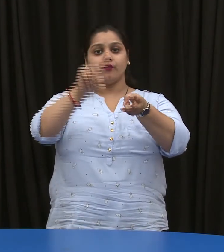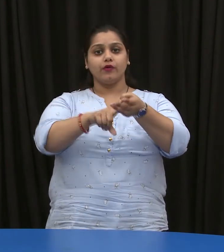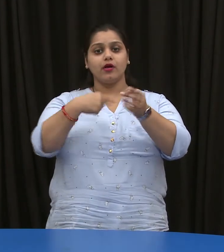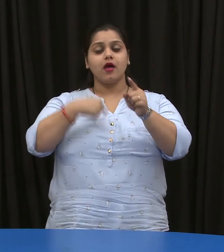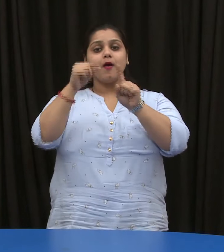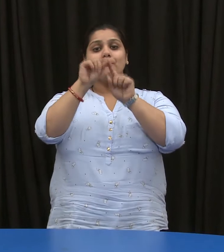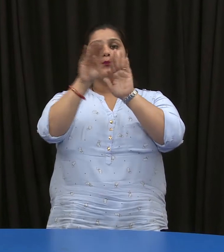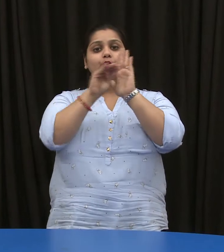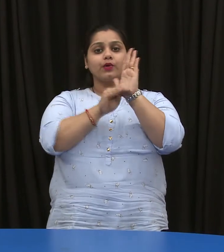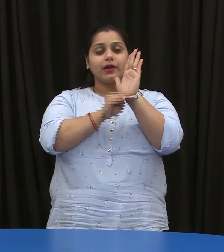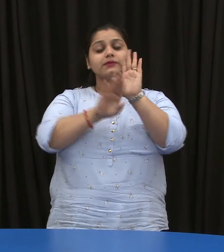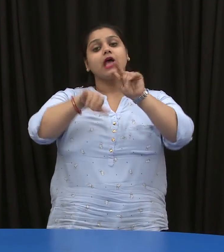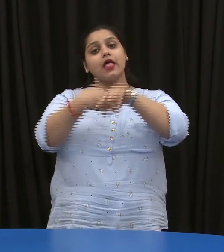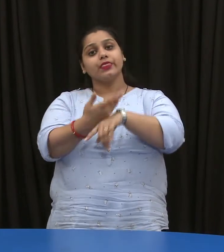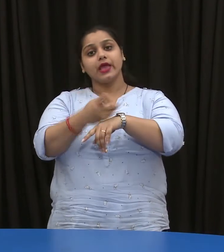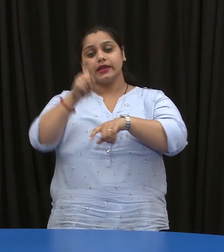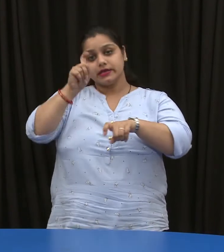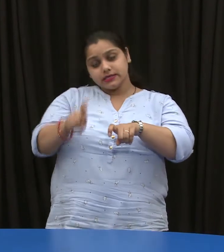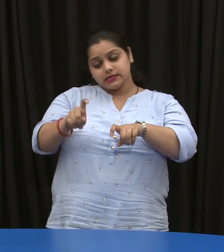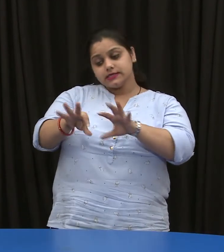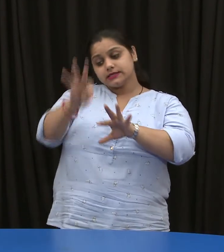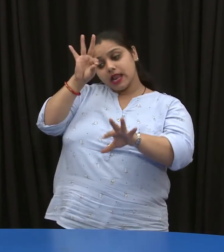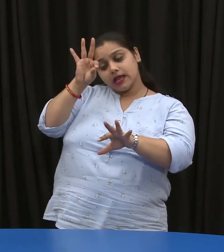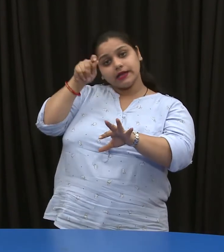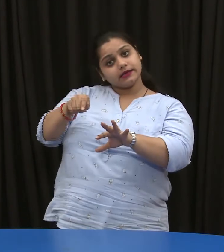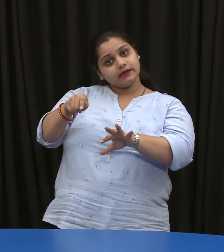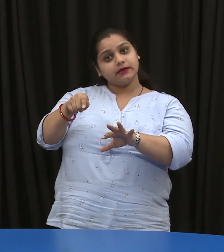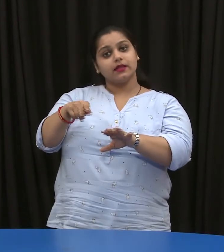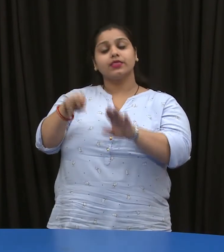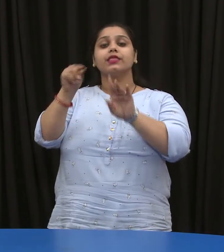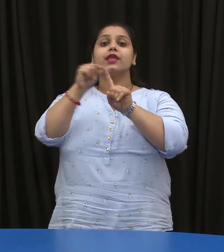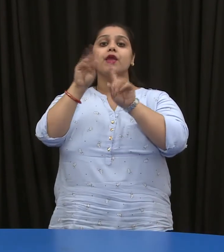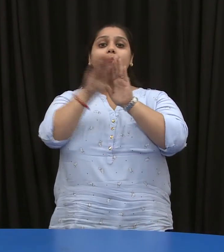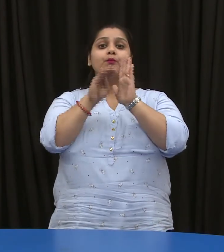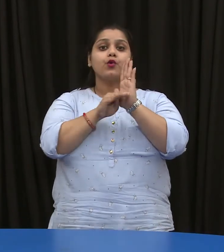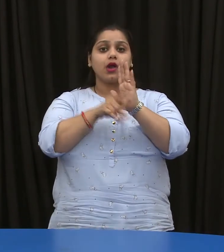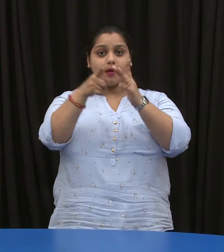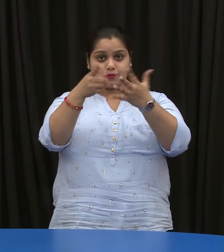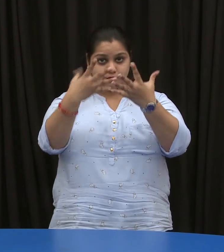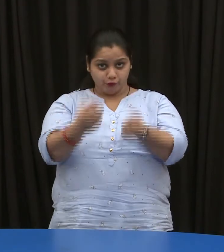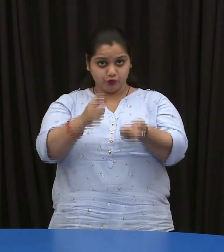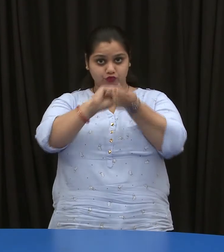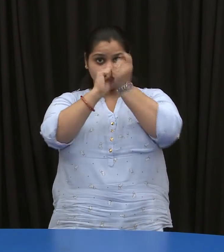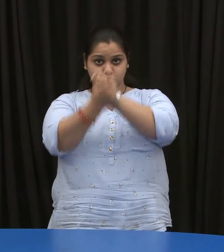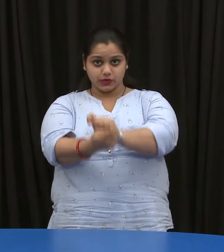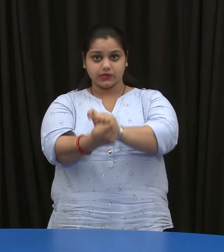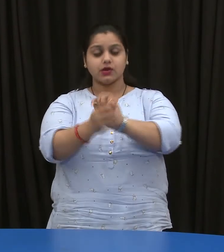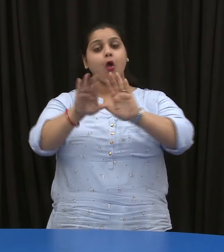And then select the program you want to change or remove.